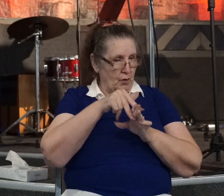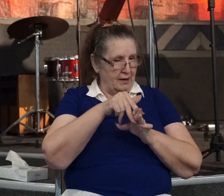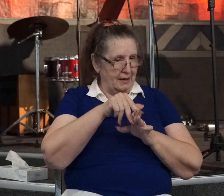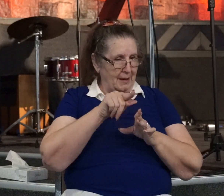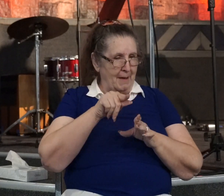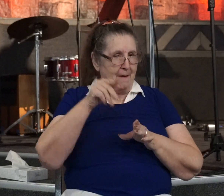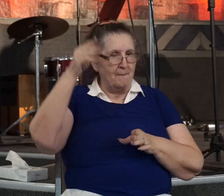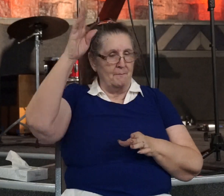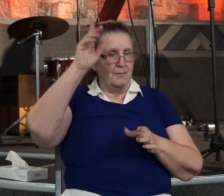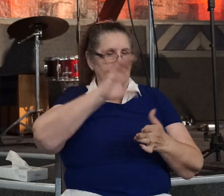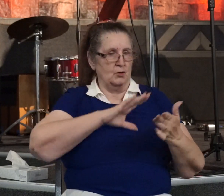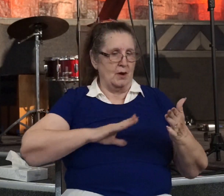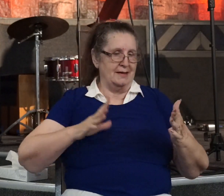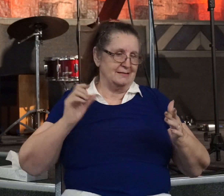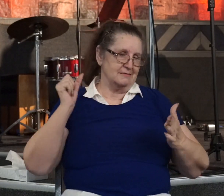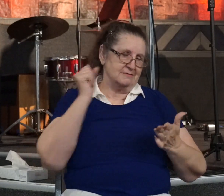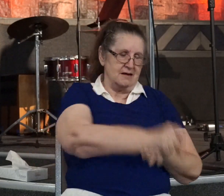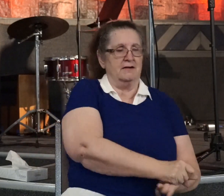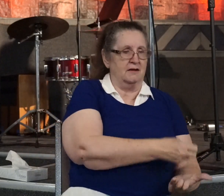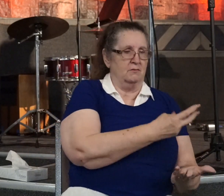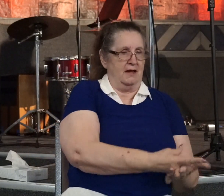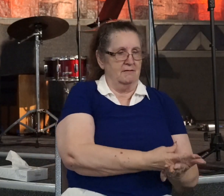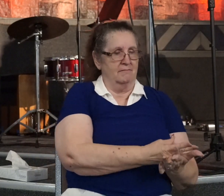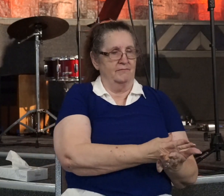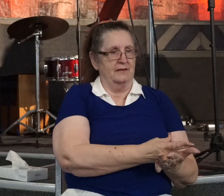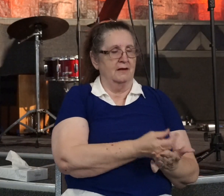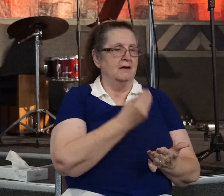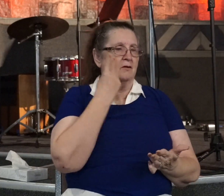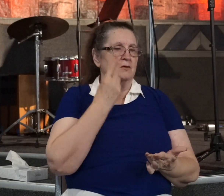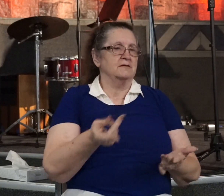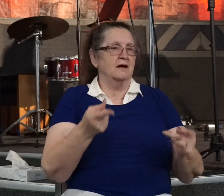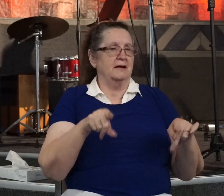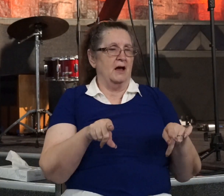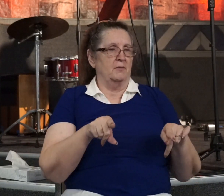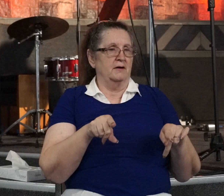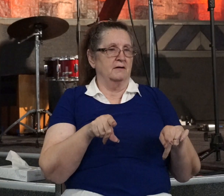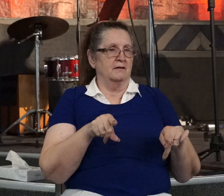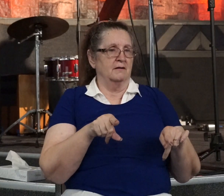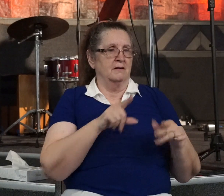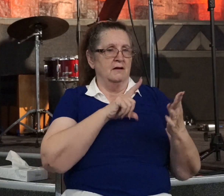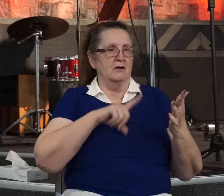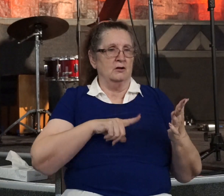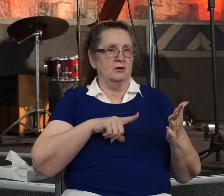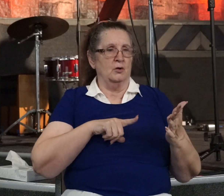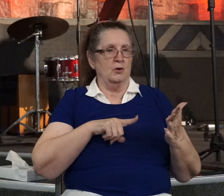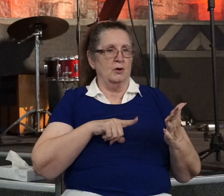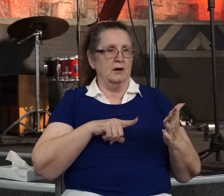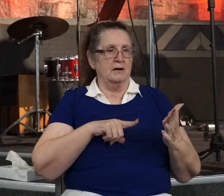Because one of those things we saw happen on the road to Damascus was the Lord emptying Saul of himself.